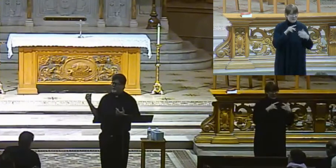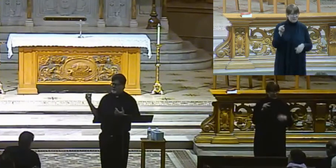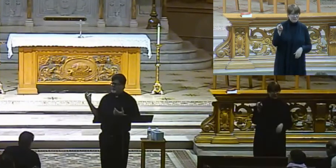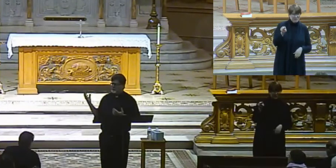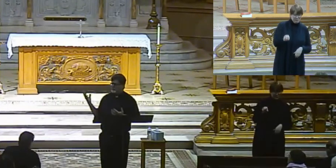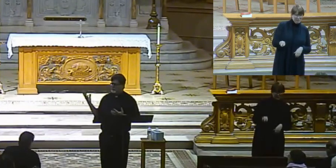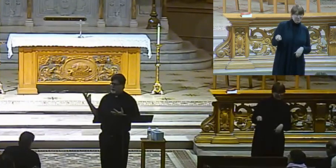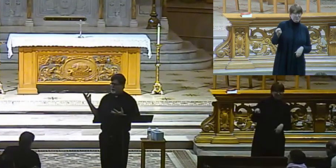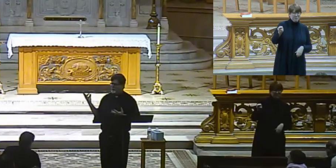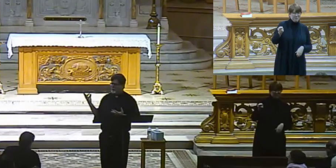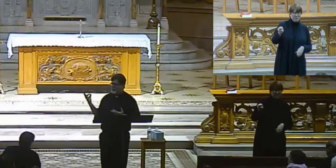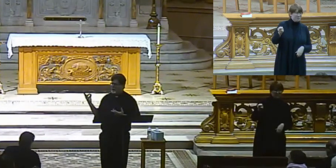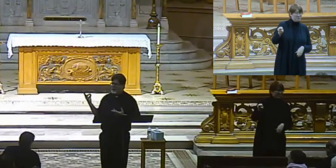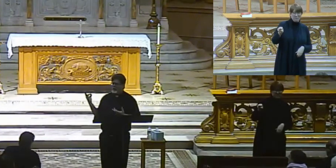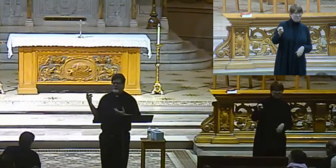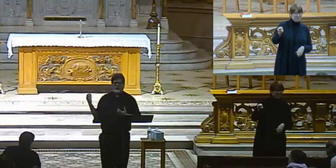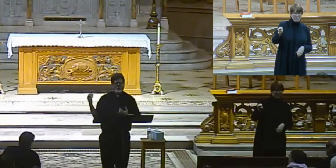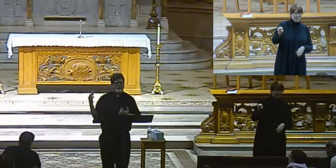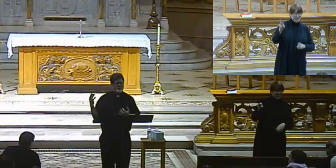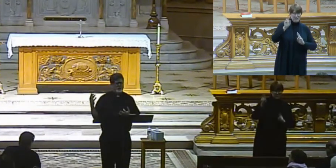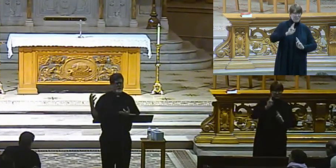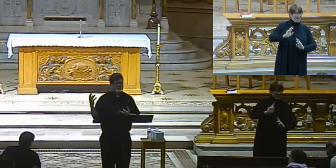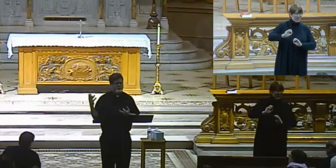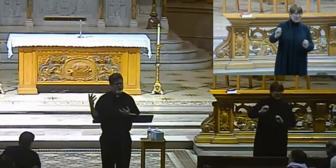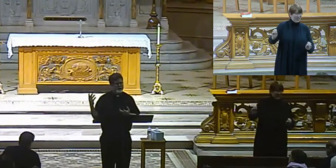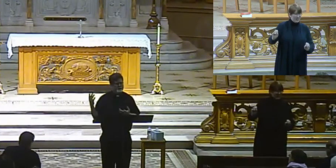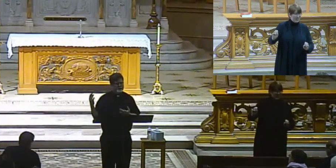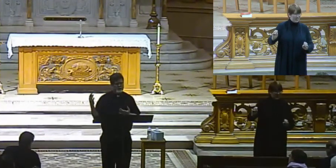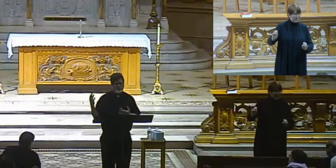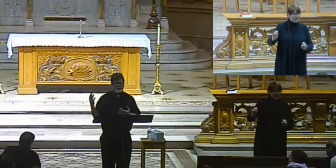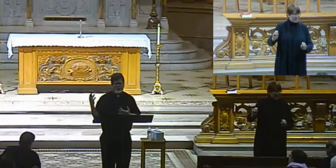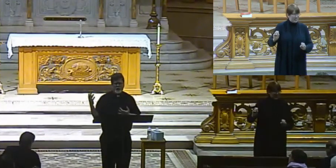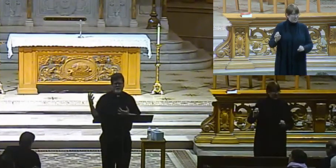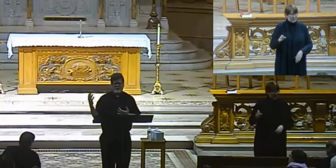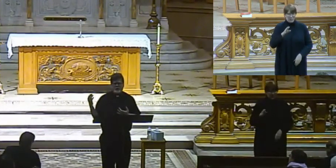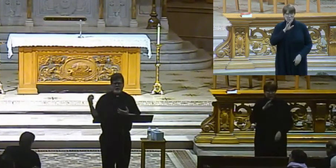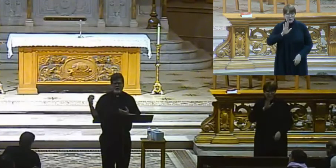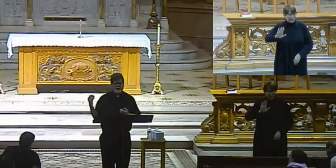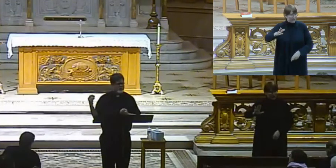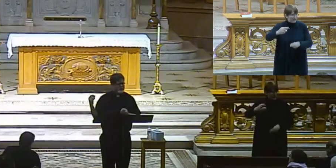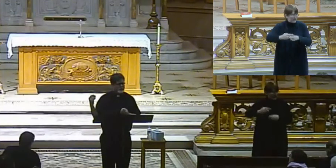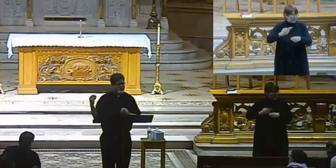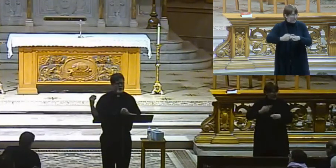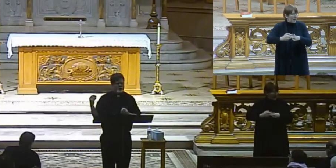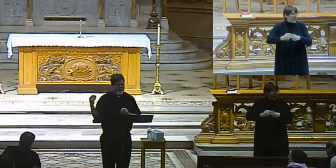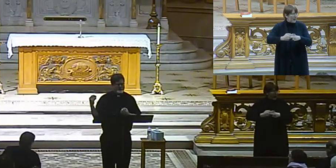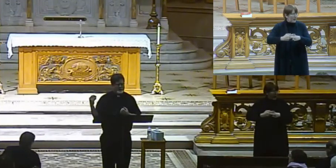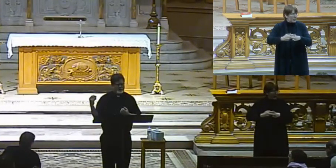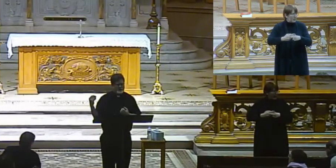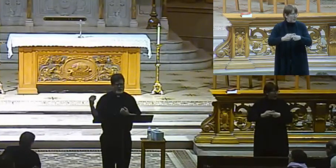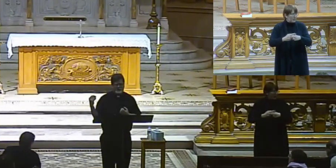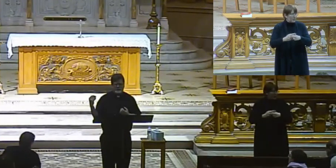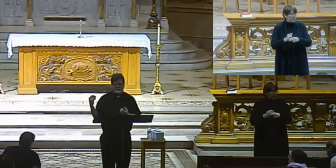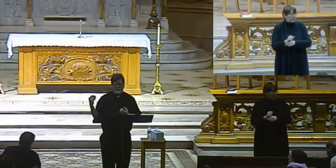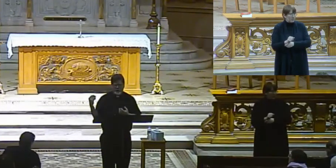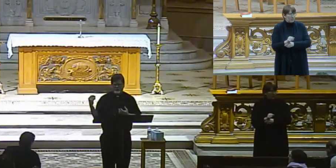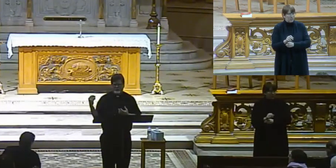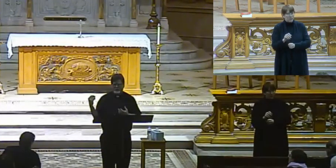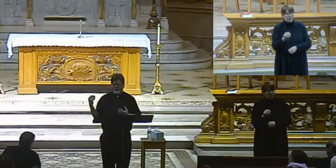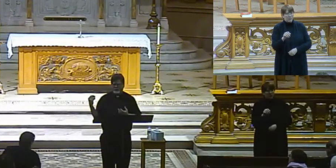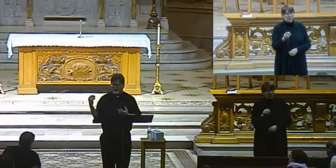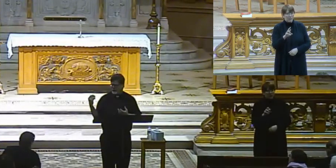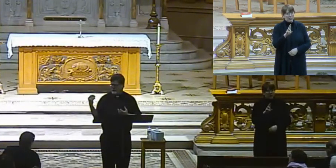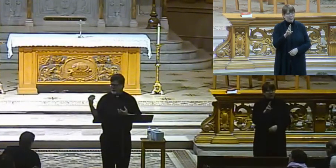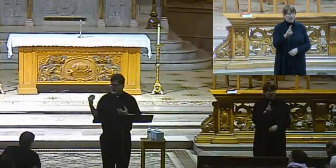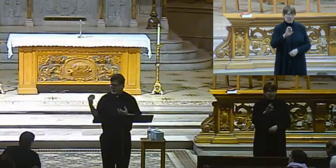contempt for him, all right? Even the way in which they would pronounce his name, all right? Rat singer, rat